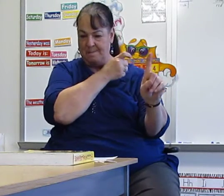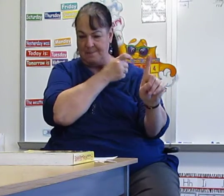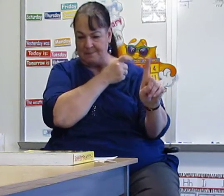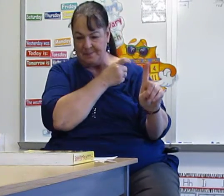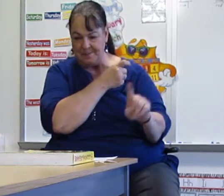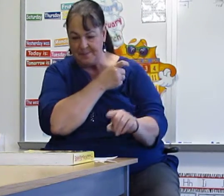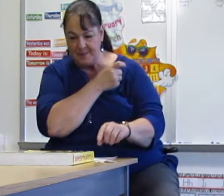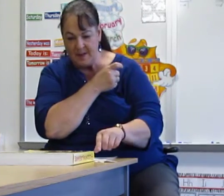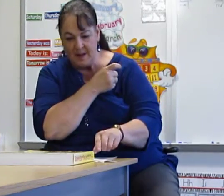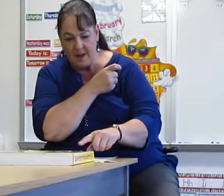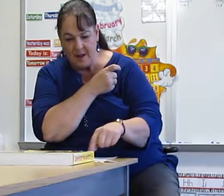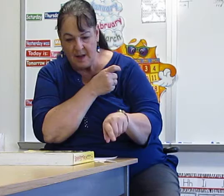Okay.